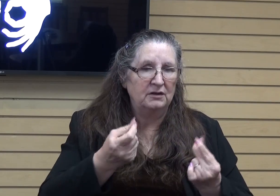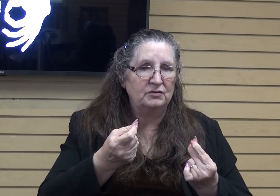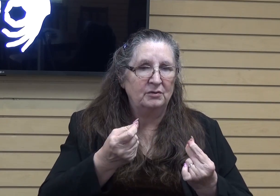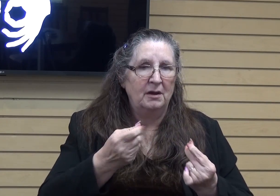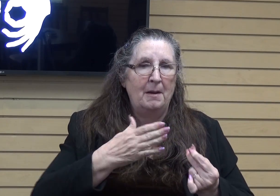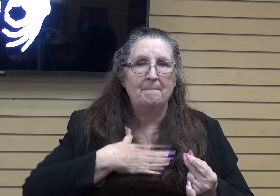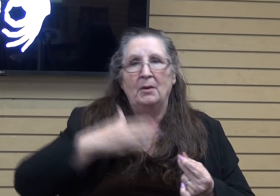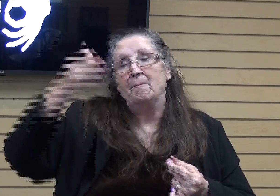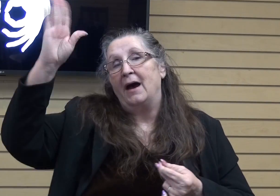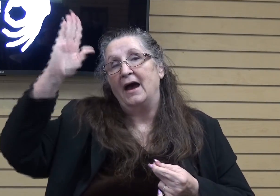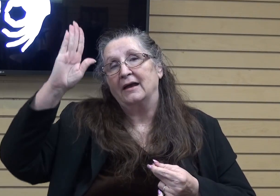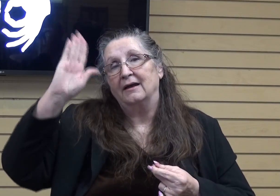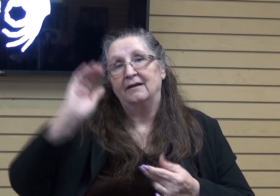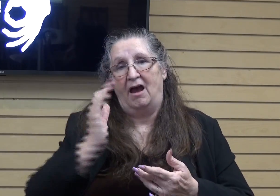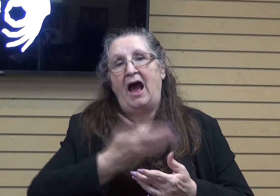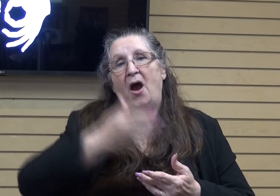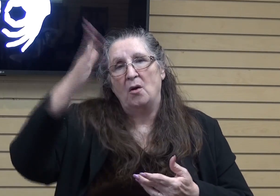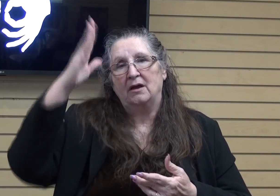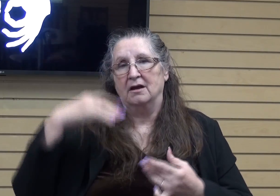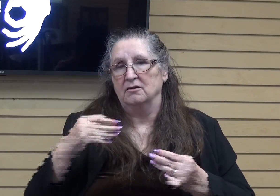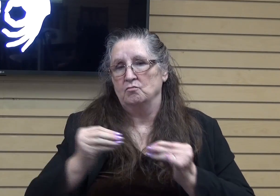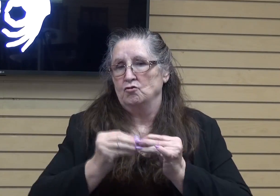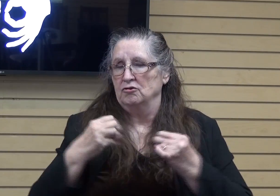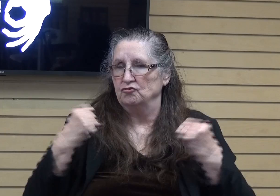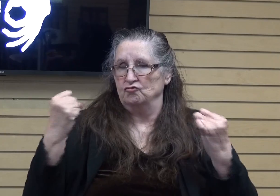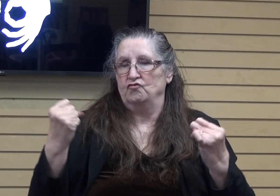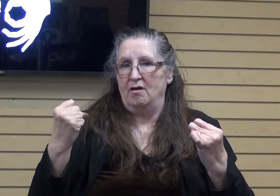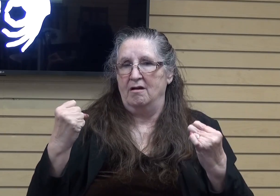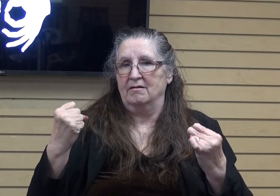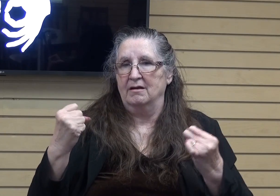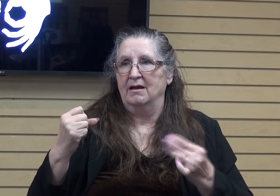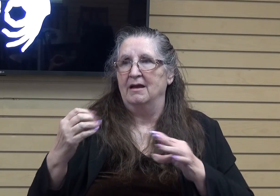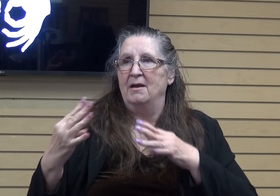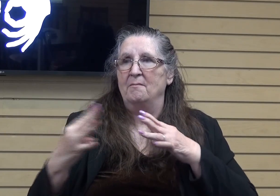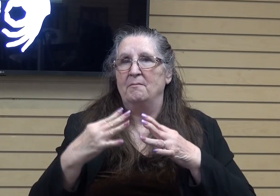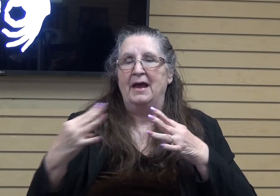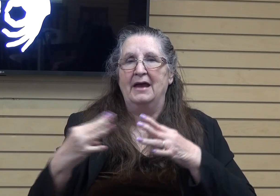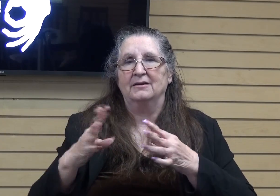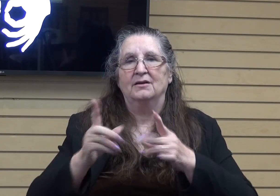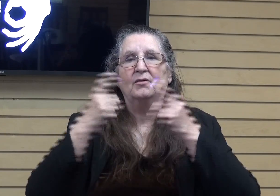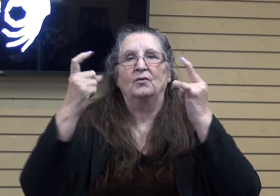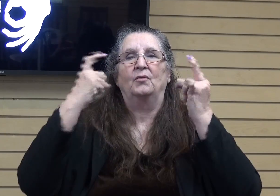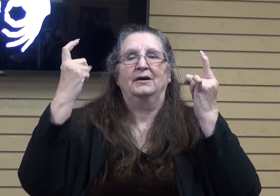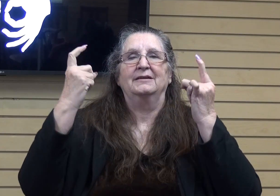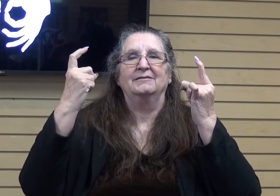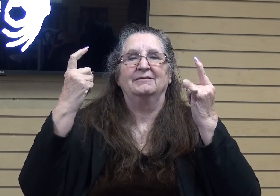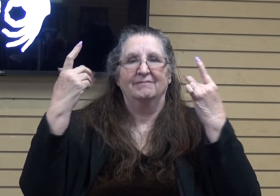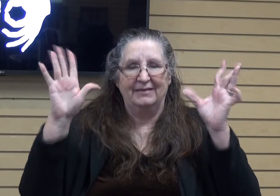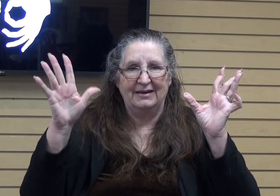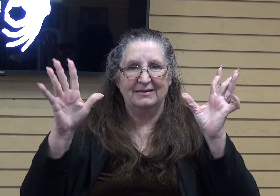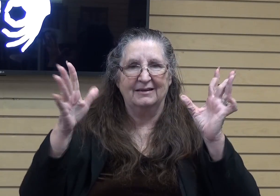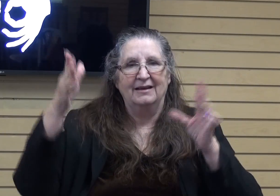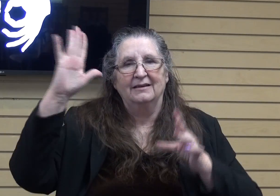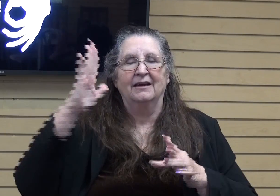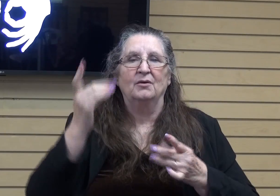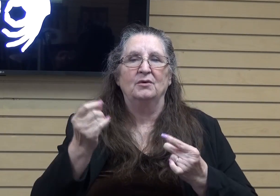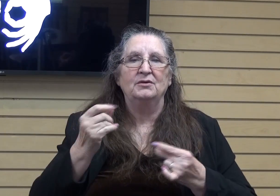my God, our God is stronger, and the battle's been won, and I know that God is going to do something